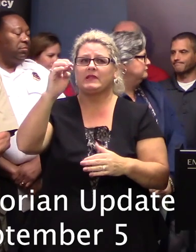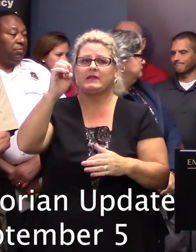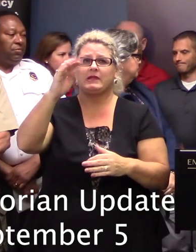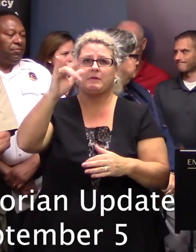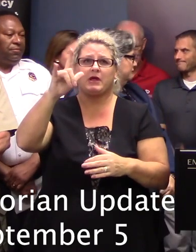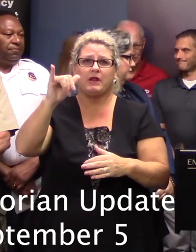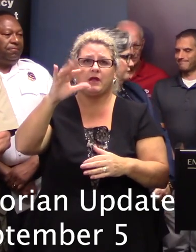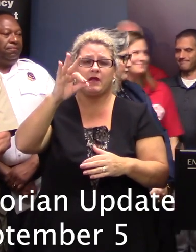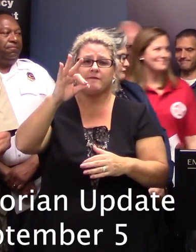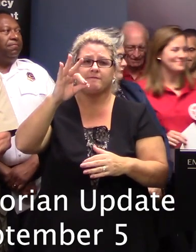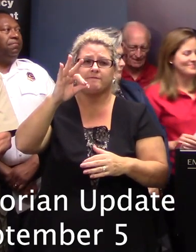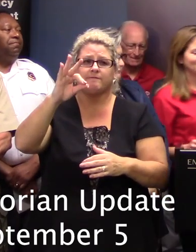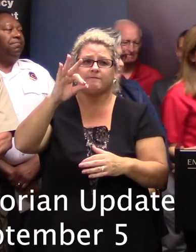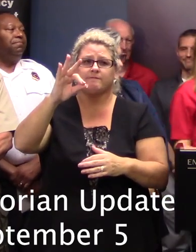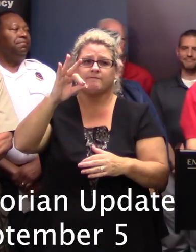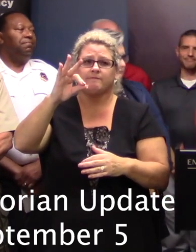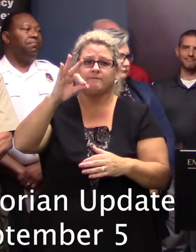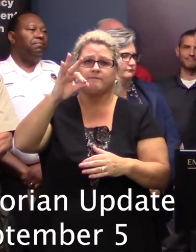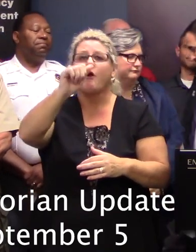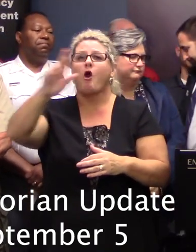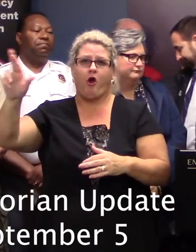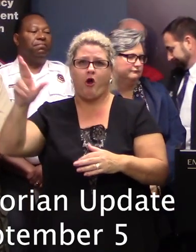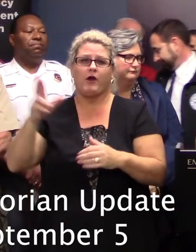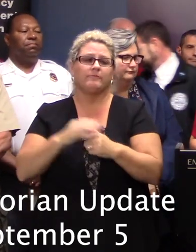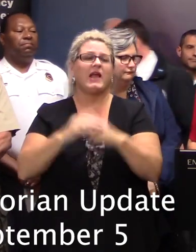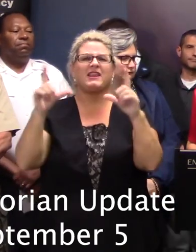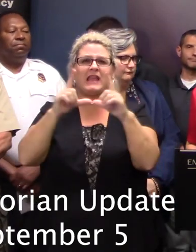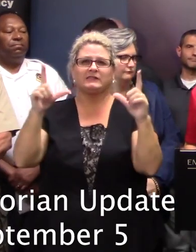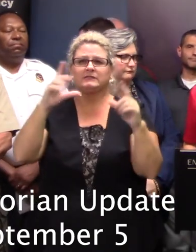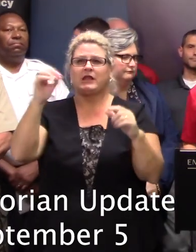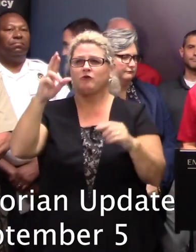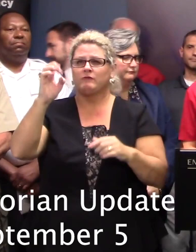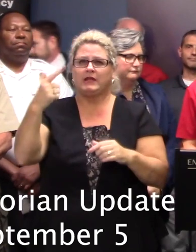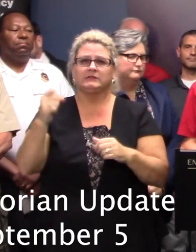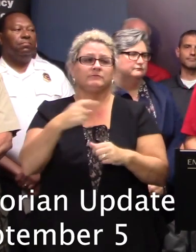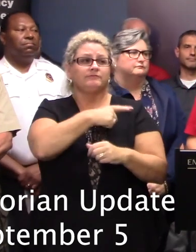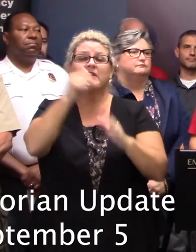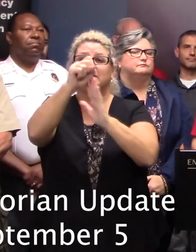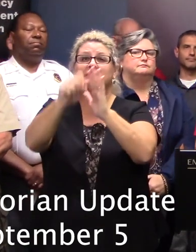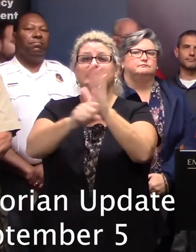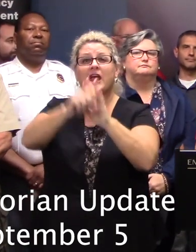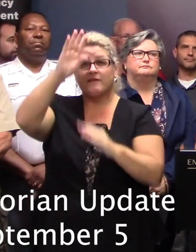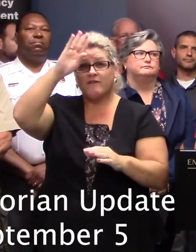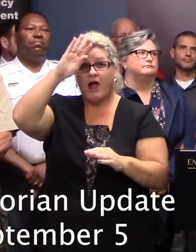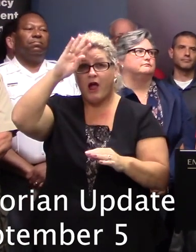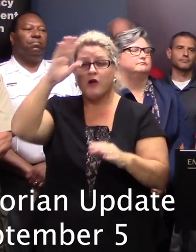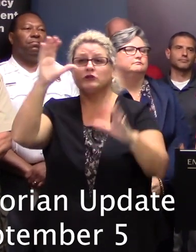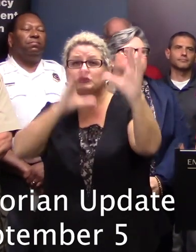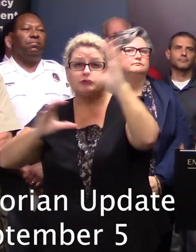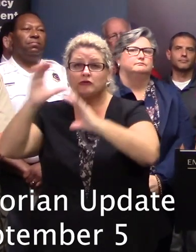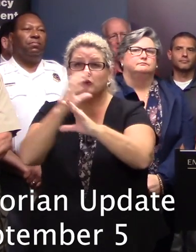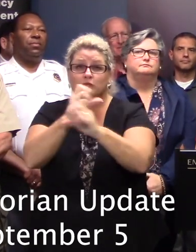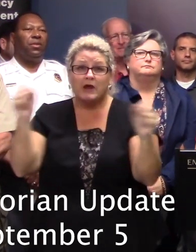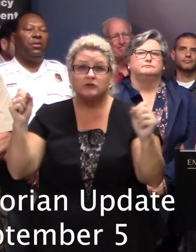Legal Licensing and Regulation. Thank you, sir. Amen. State Fire and its search and rescue partners continue to